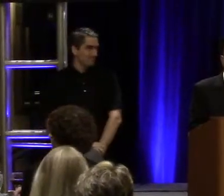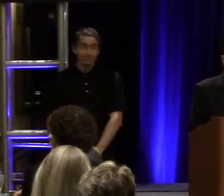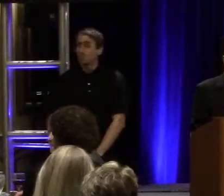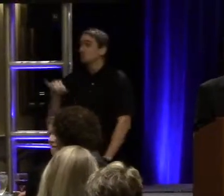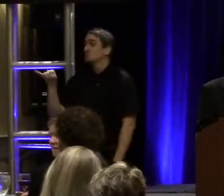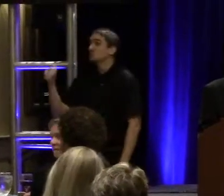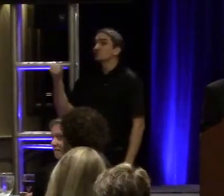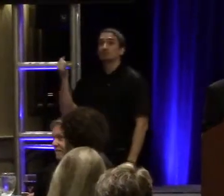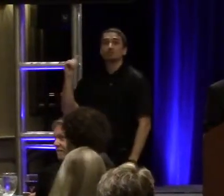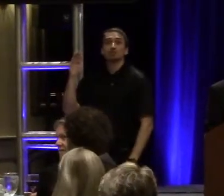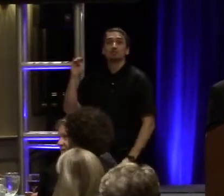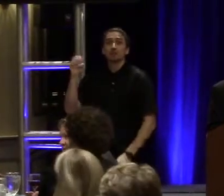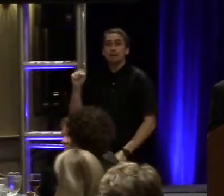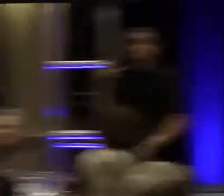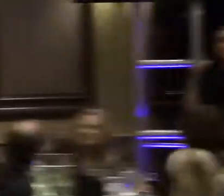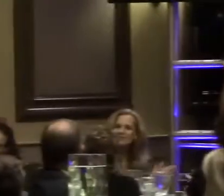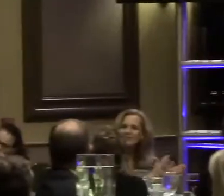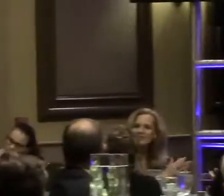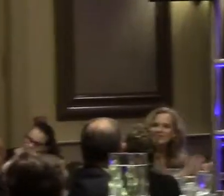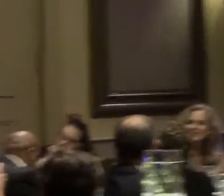James and Mary Jelotti.